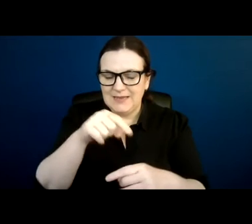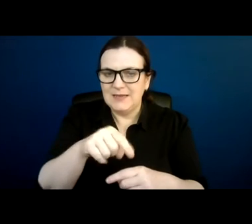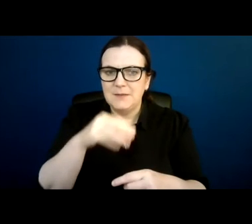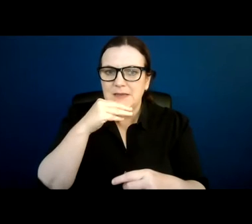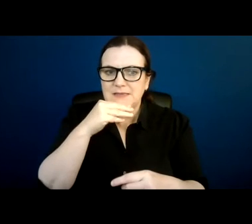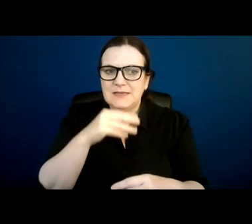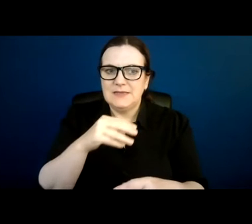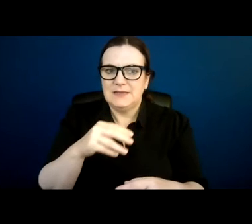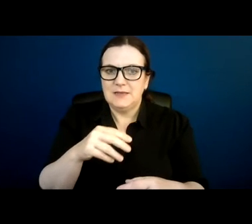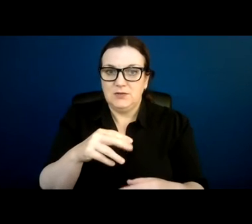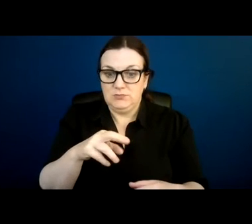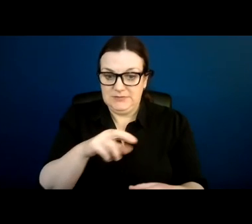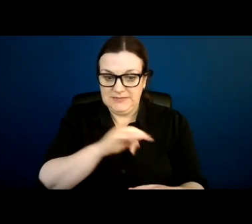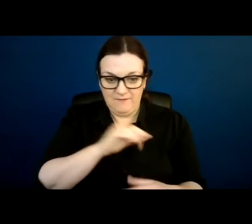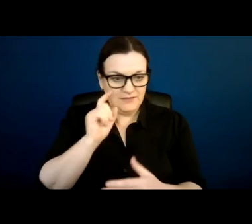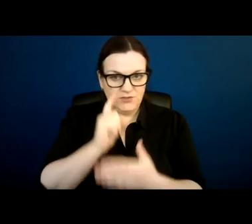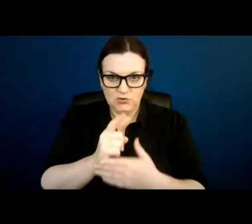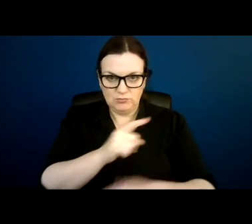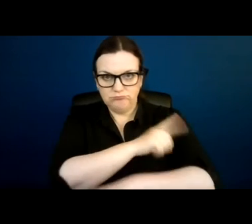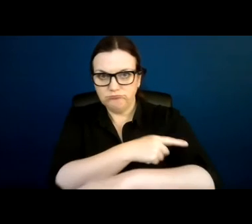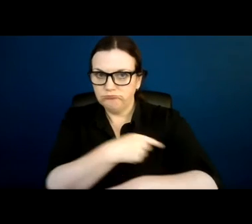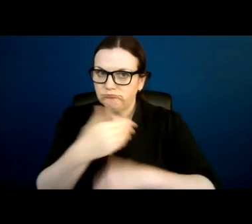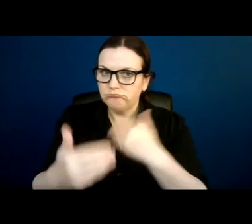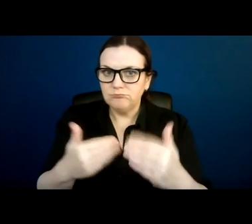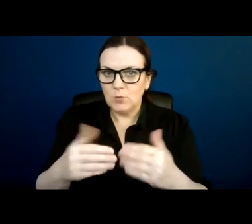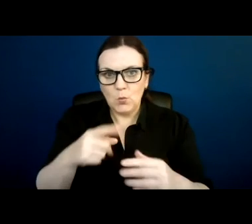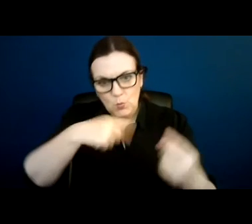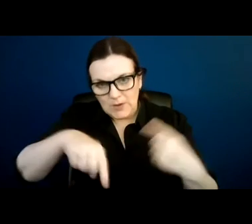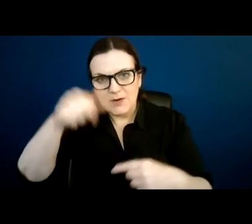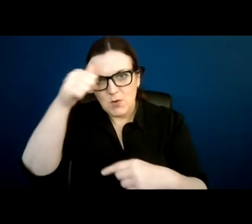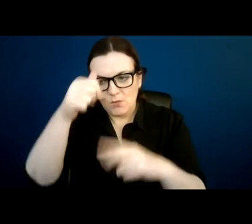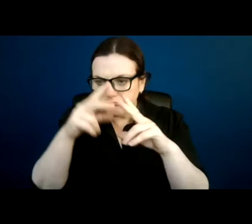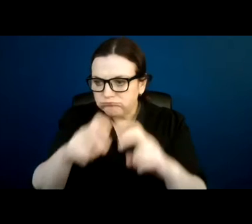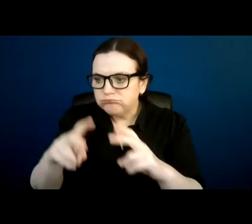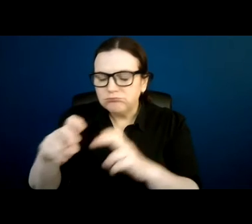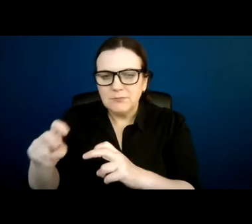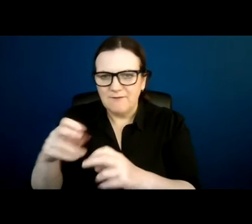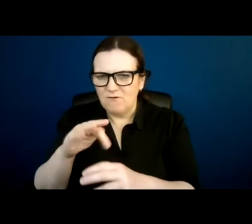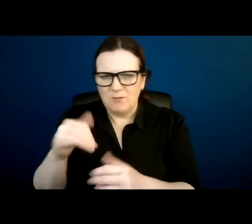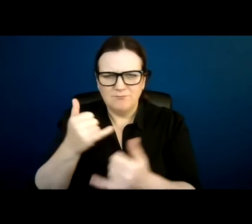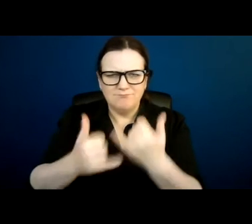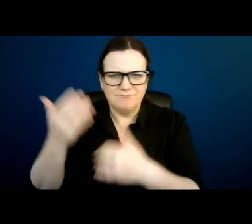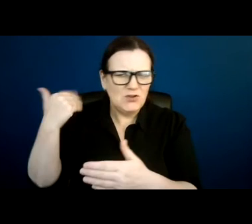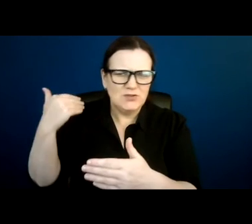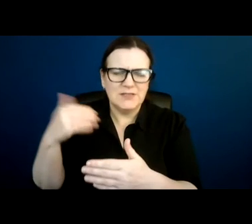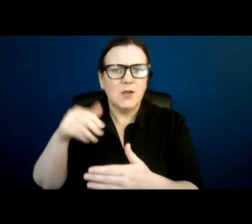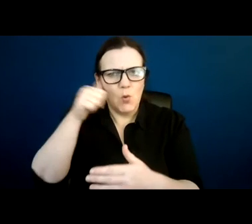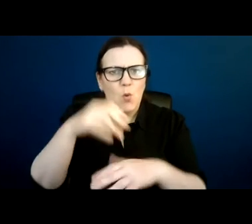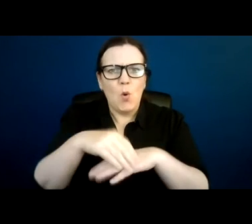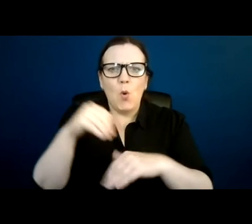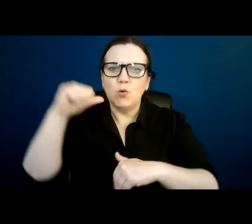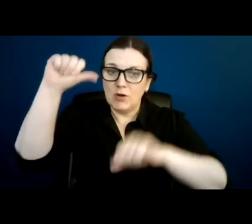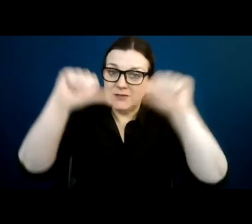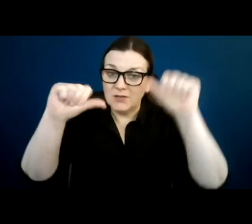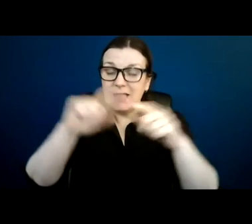-determination. We know from study after study after study, going back decades, that older adults and people with